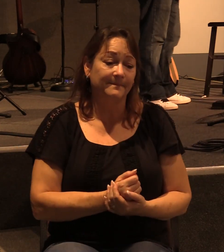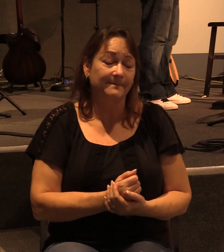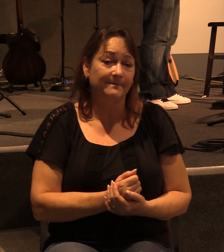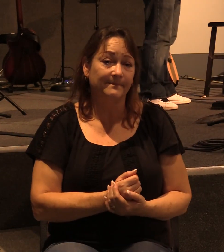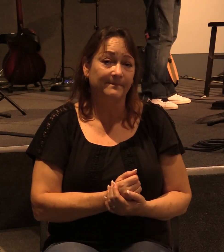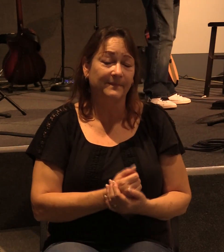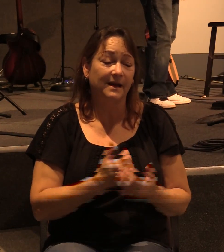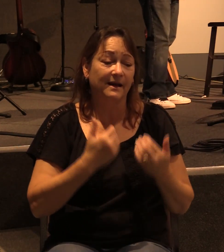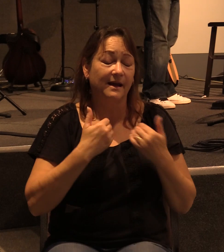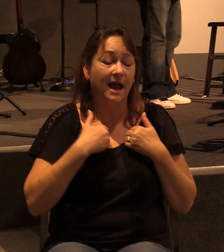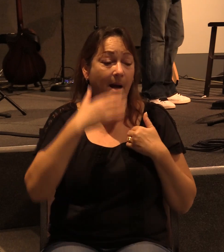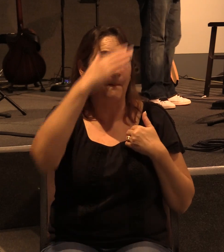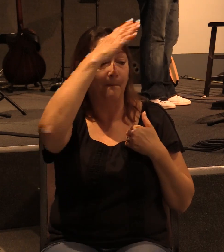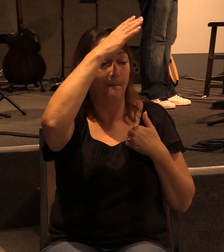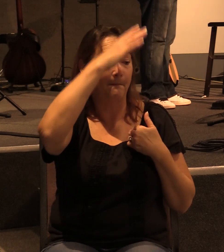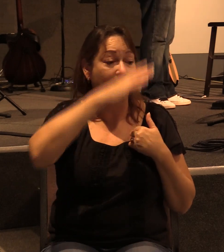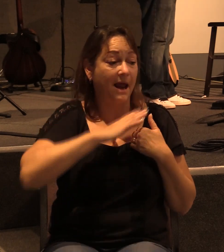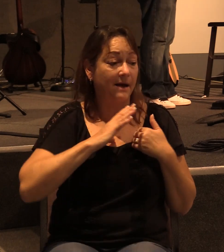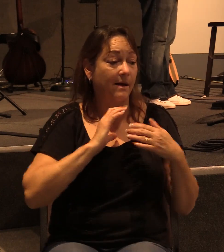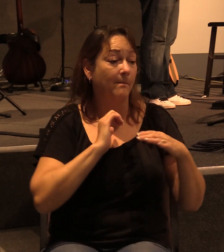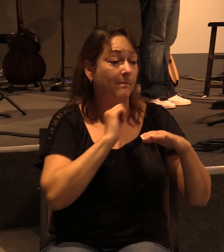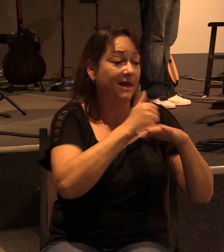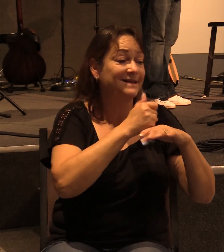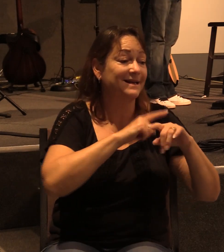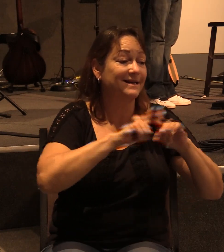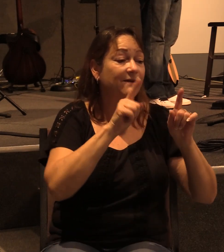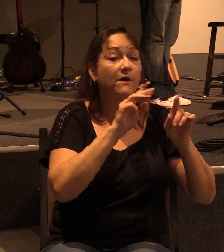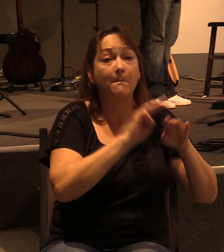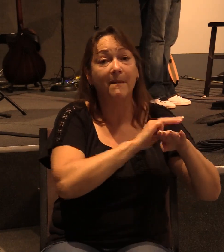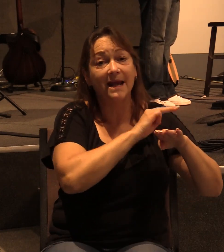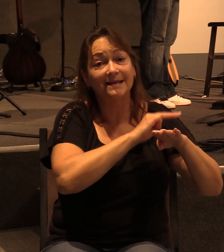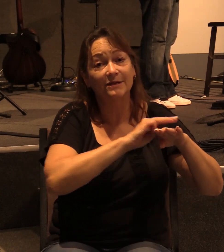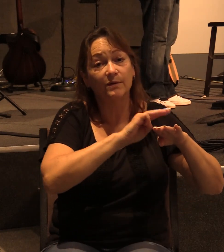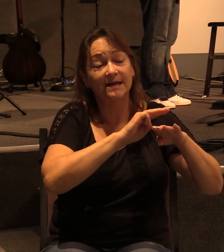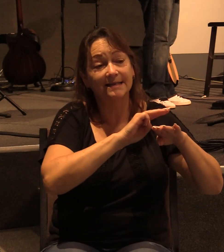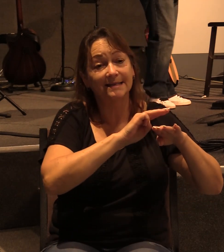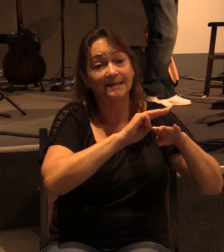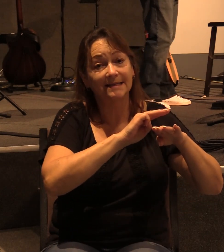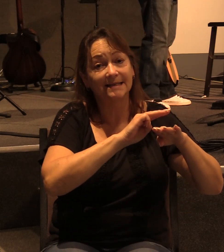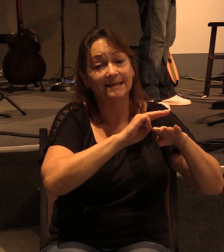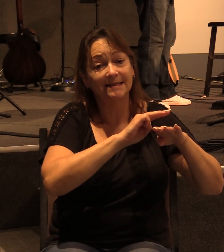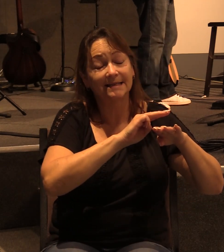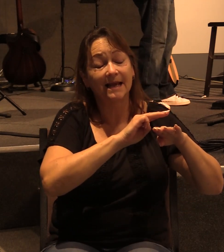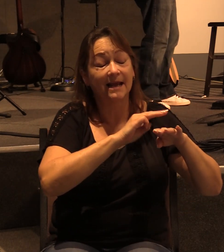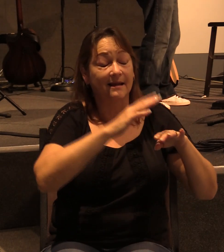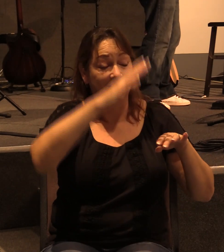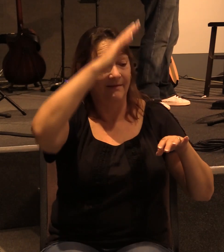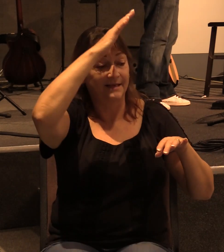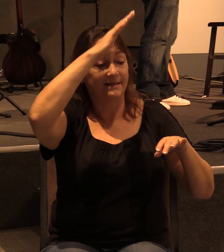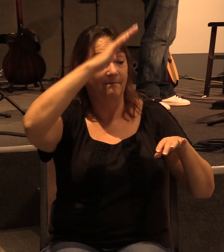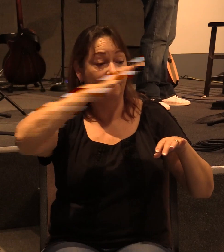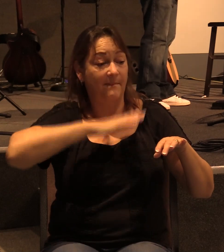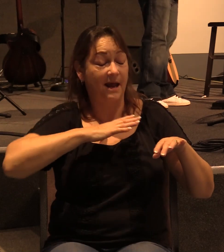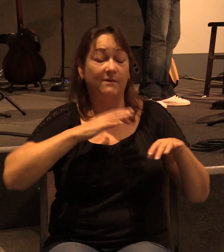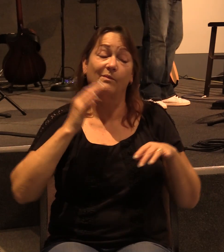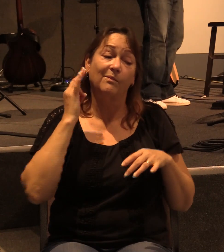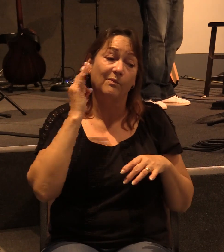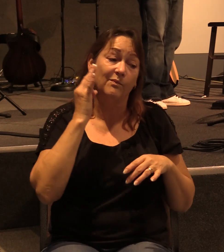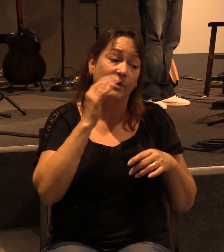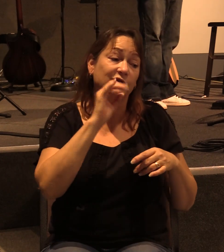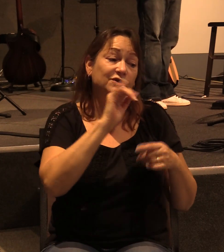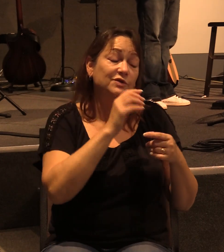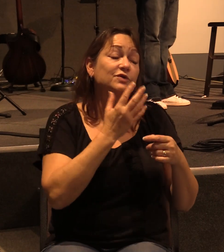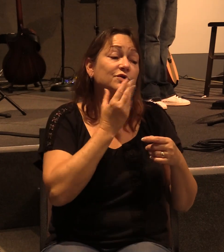you had men who had been placed in different ministries okay this guy was to preach to Jews